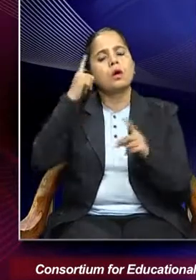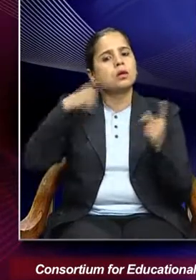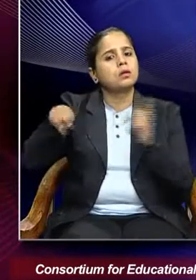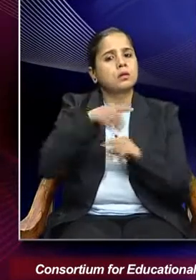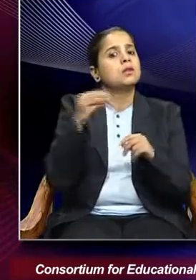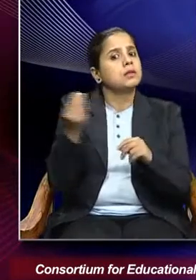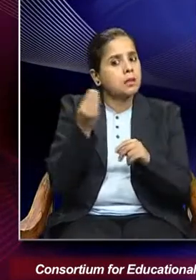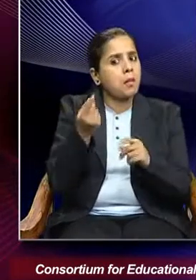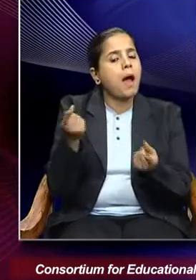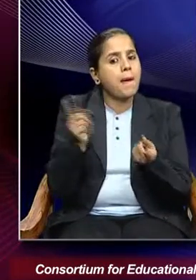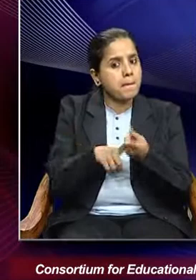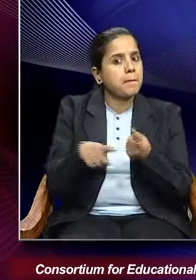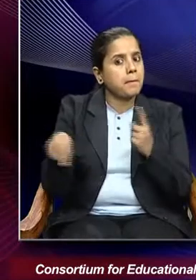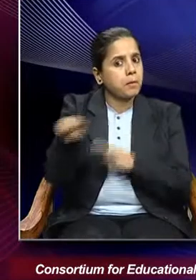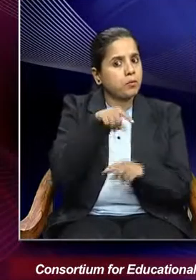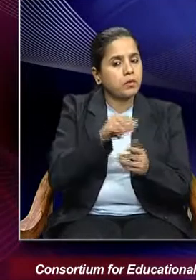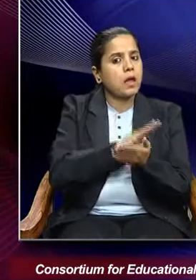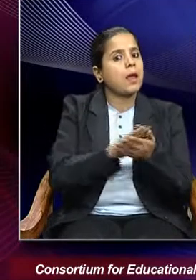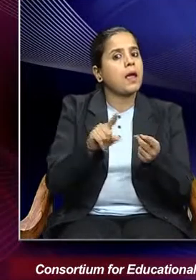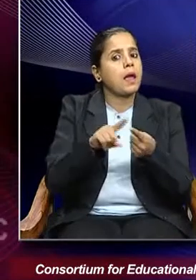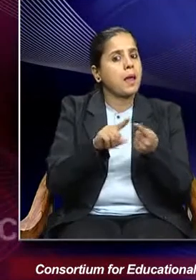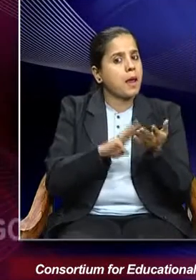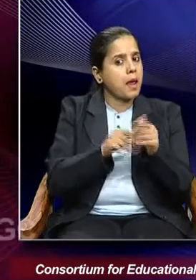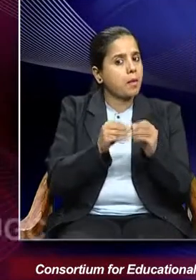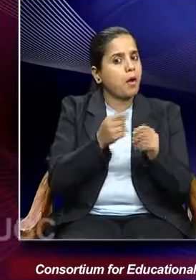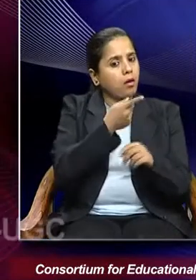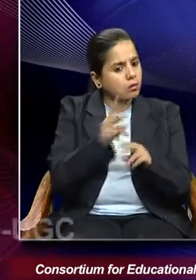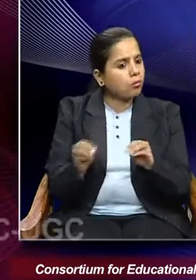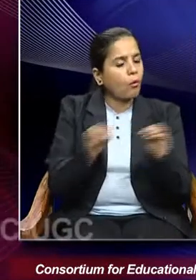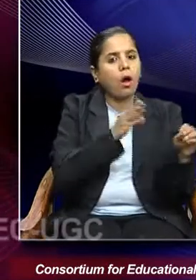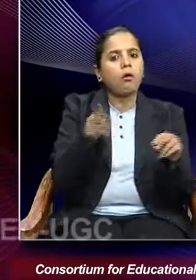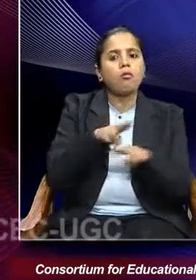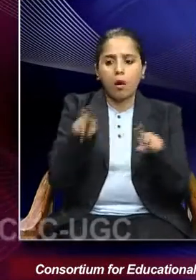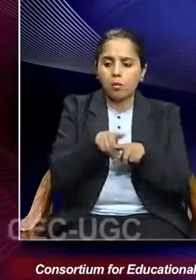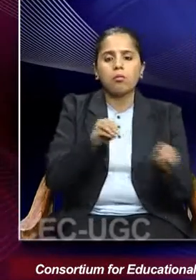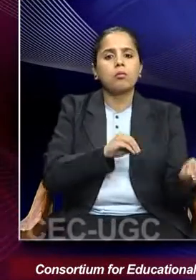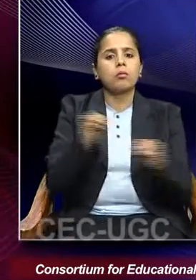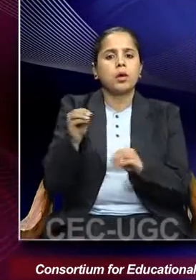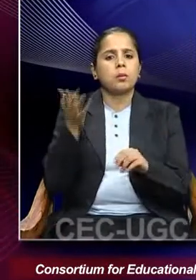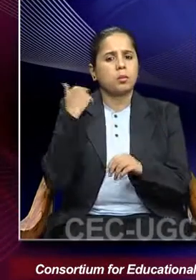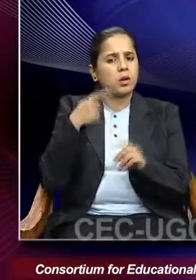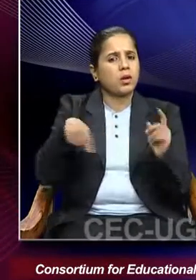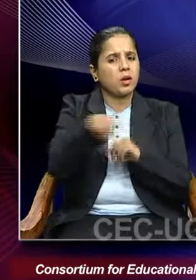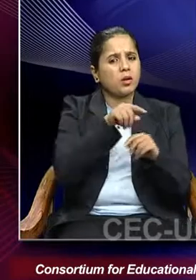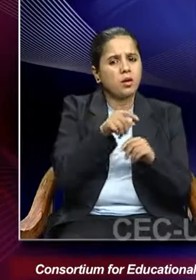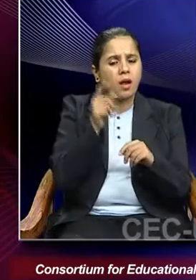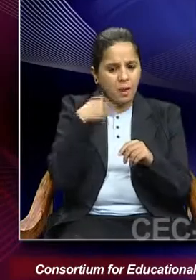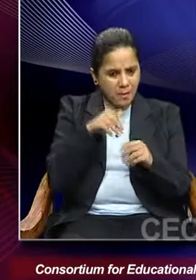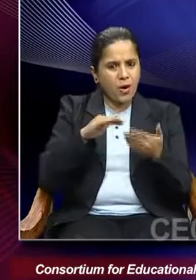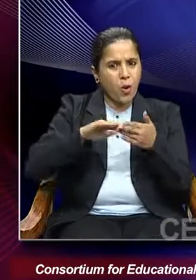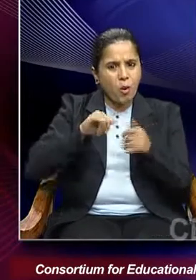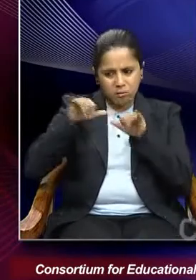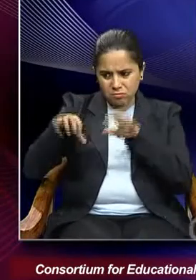that also happened to Haima Bhatti. So, widows were cheated of their inheritance